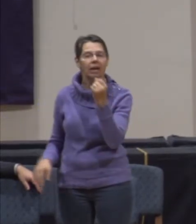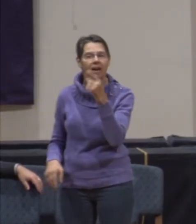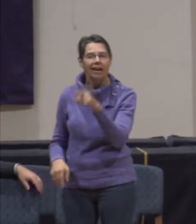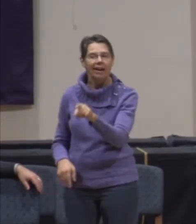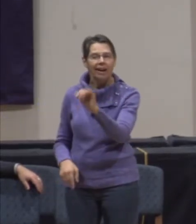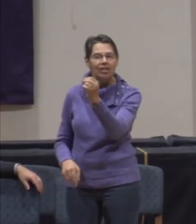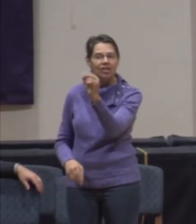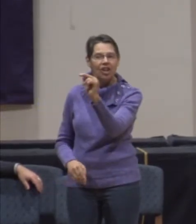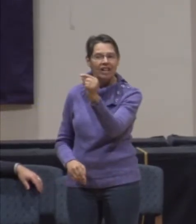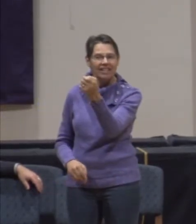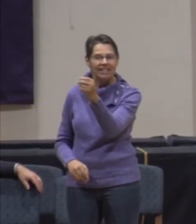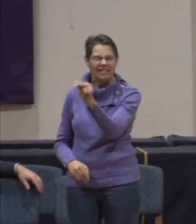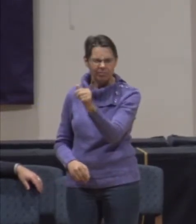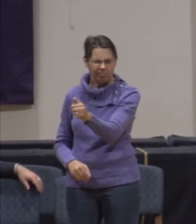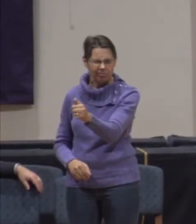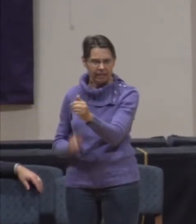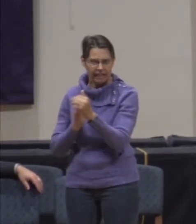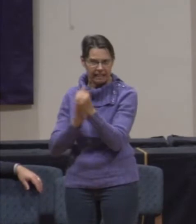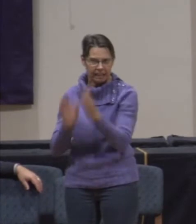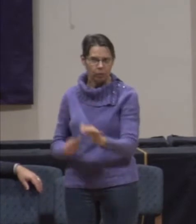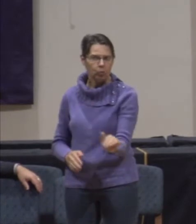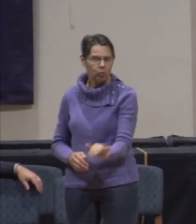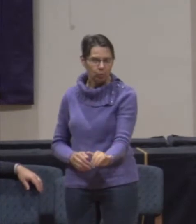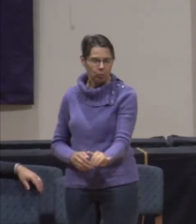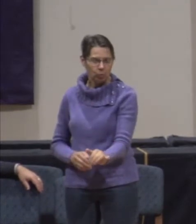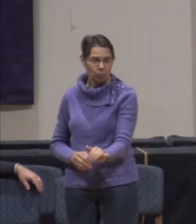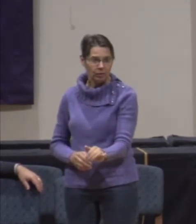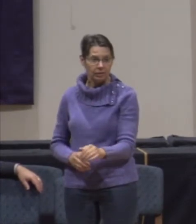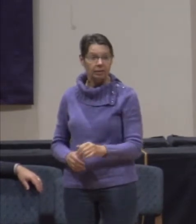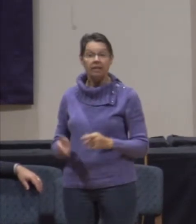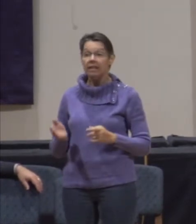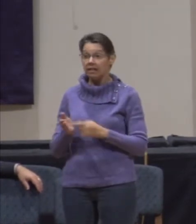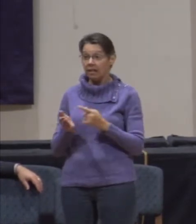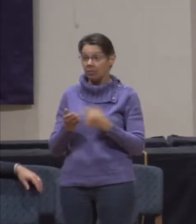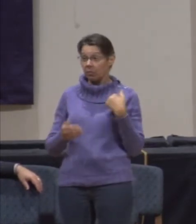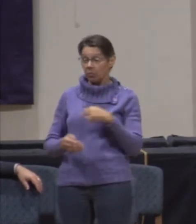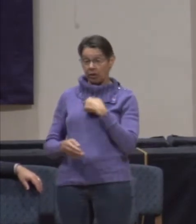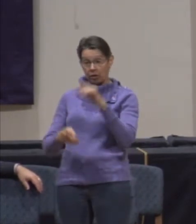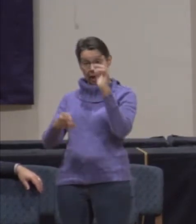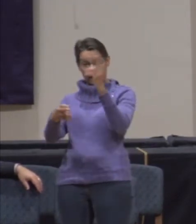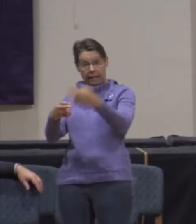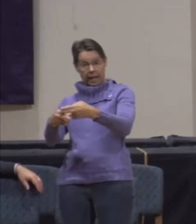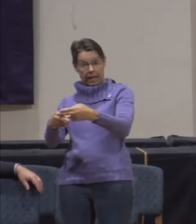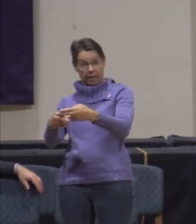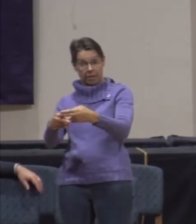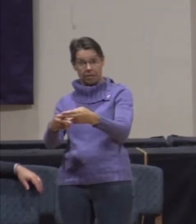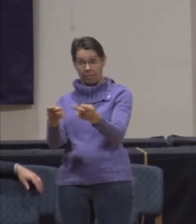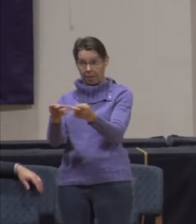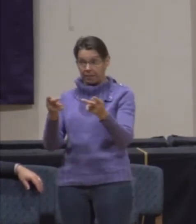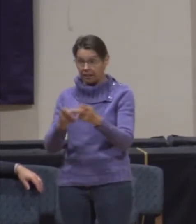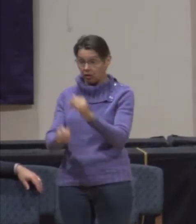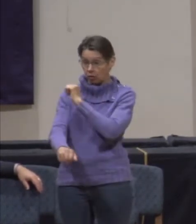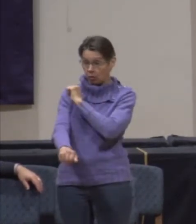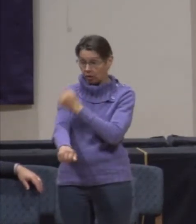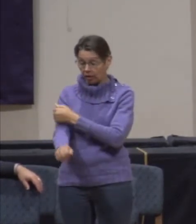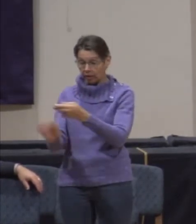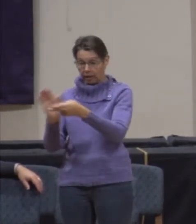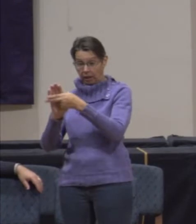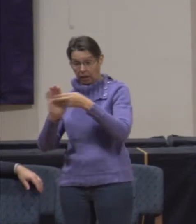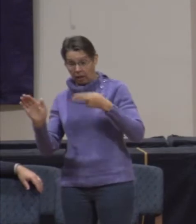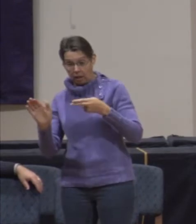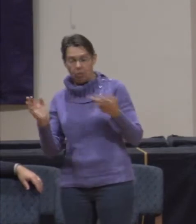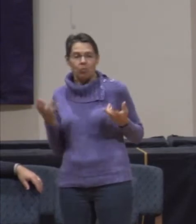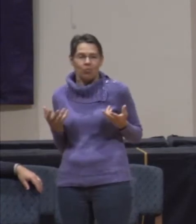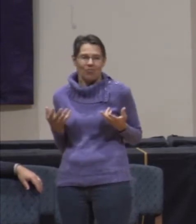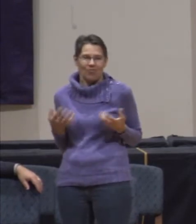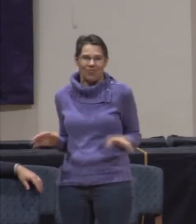well. Sometimes we don't want to be leaders, we who aren't named by position or by authority as leaders. We don't